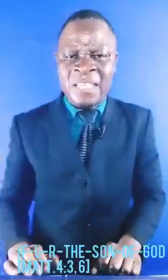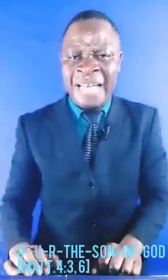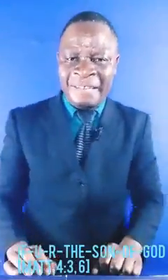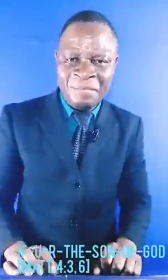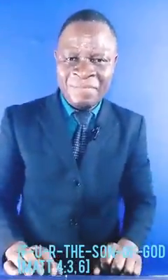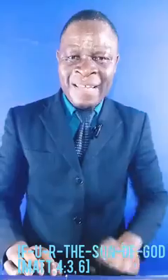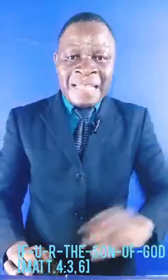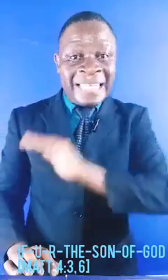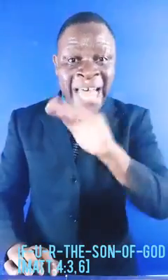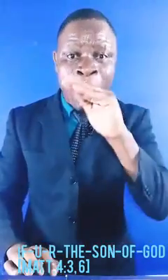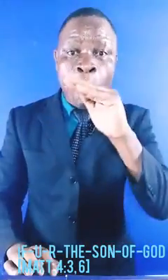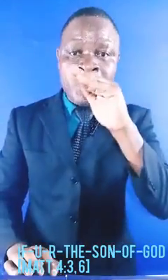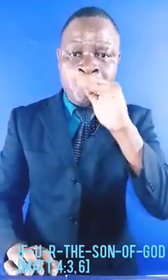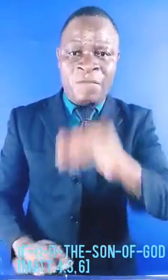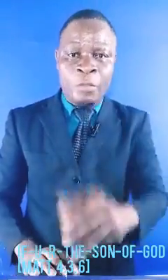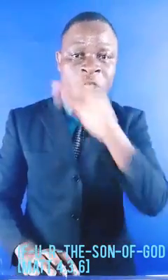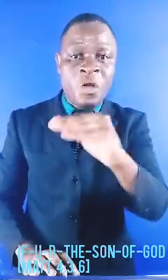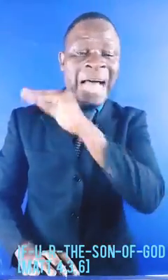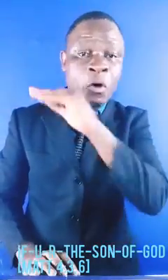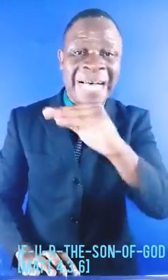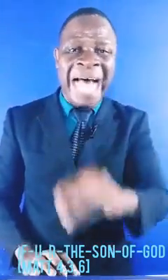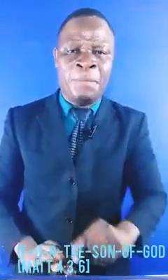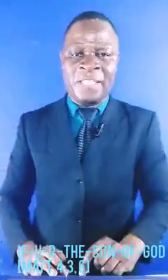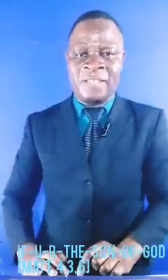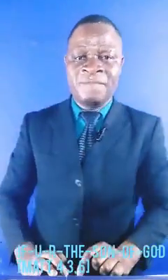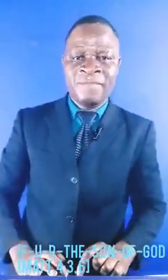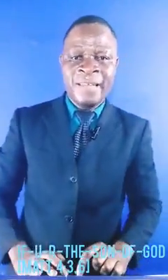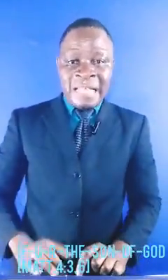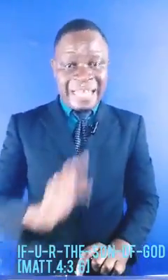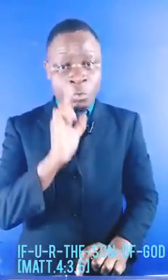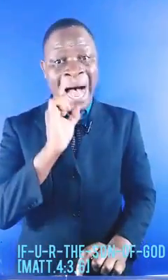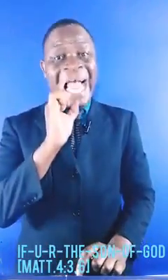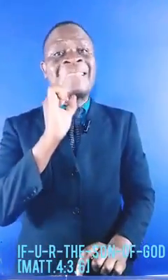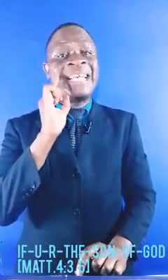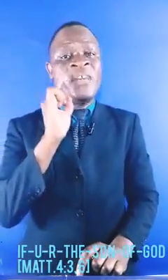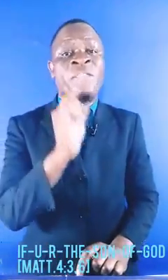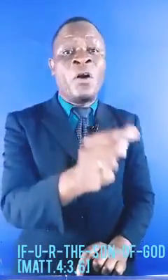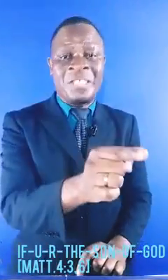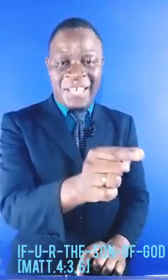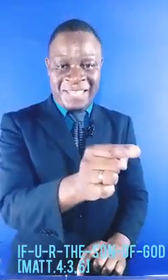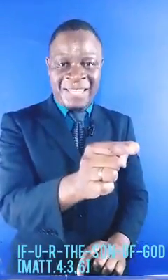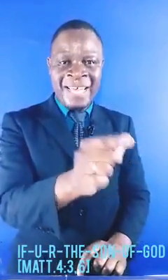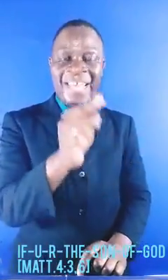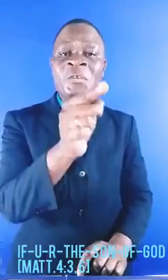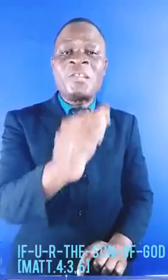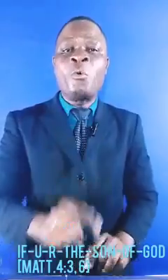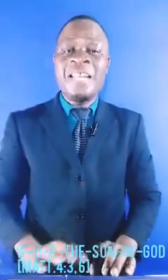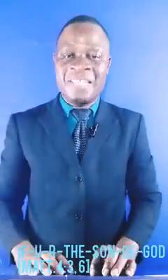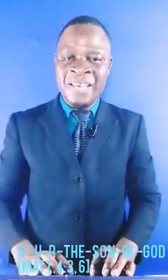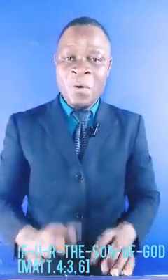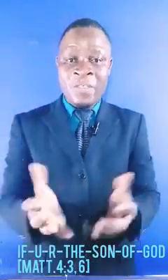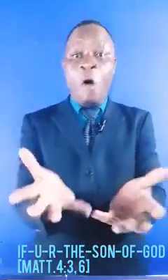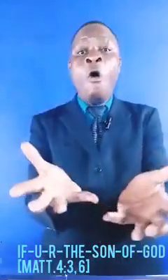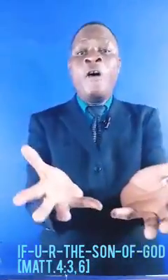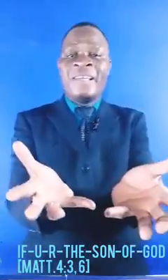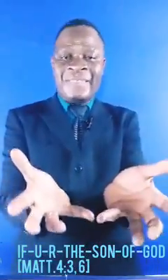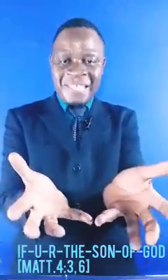son. The devil was provoked. It was no longer at peace. That's why I think he followed Jesus into the wilderness, with all these